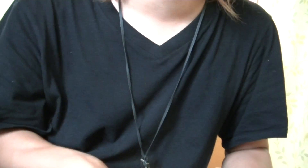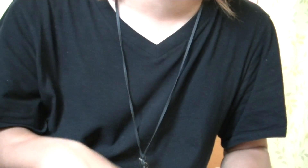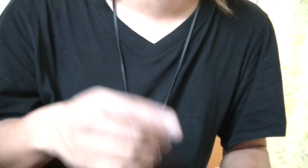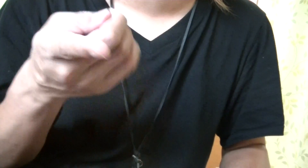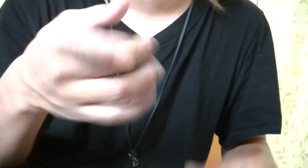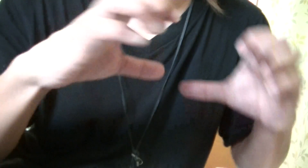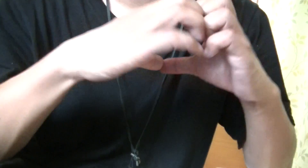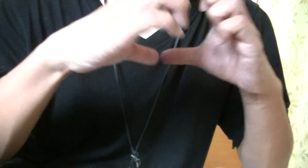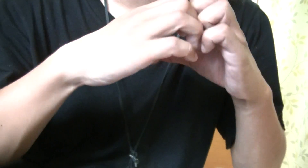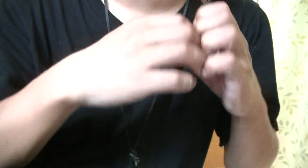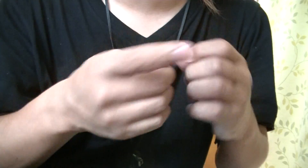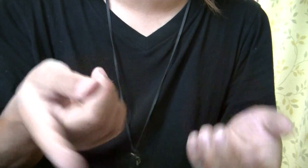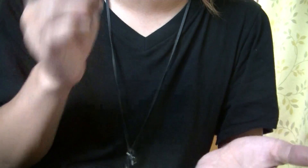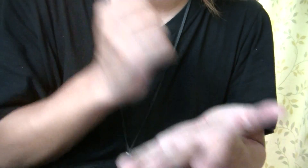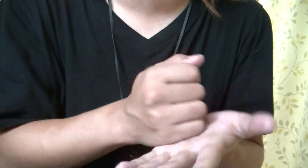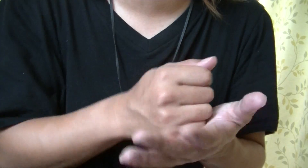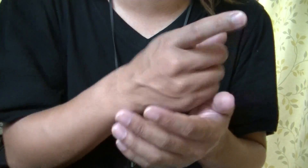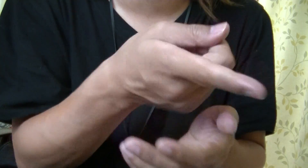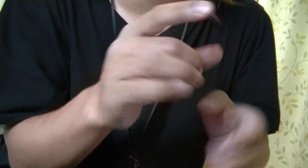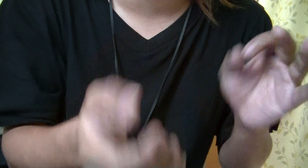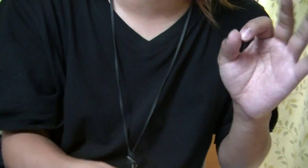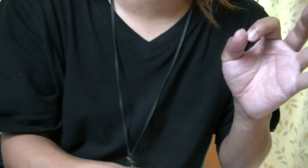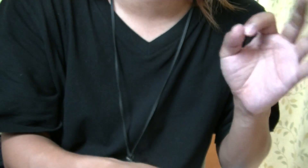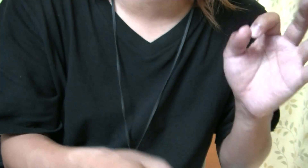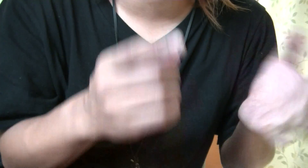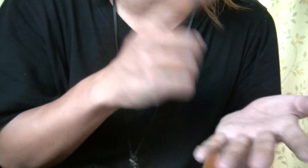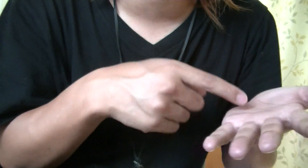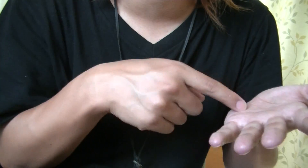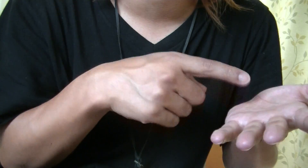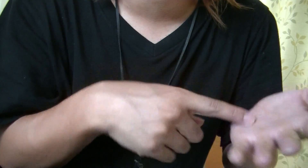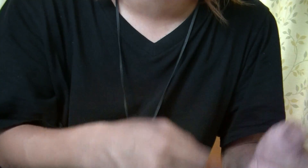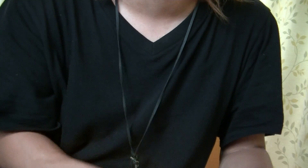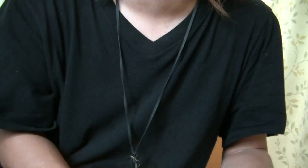Oh, a little girl, well, just talk to you all Oh,